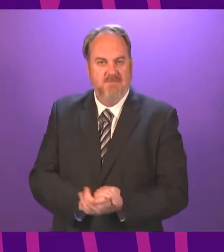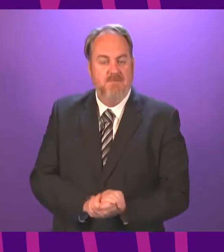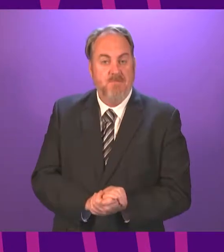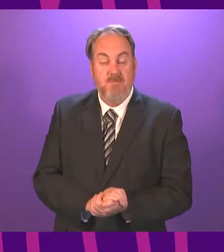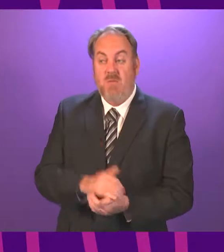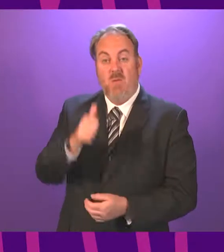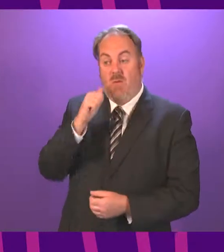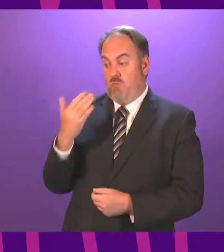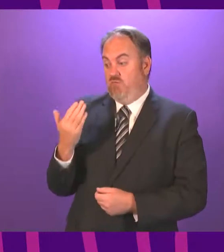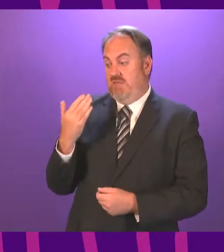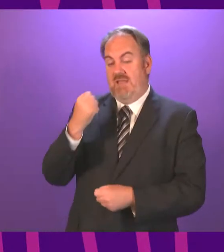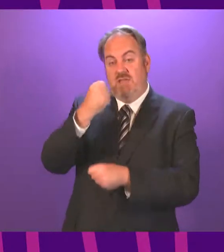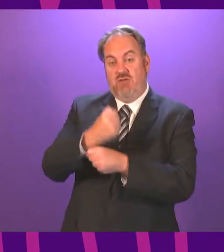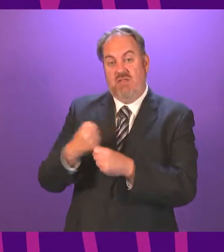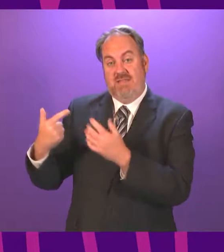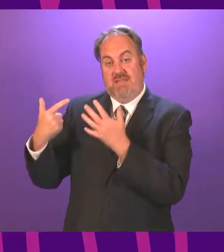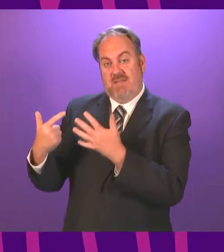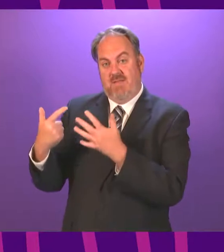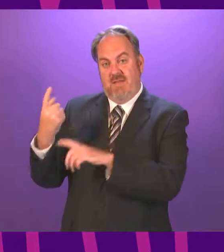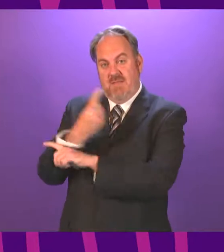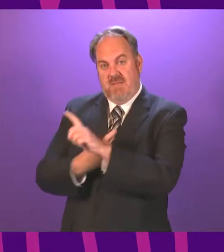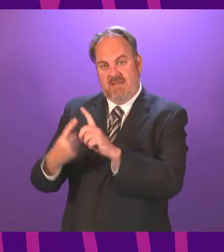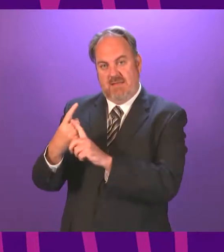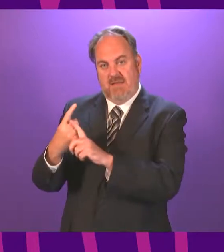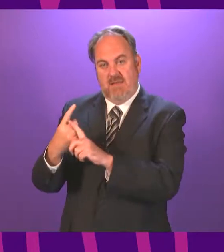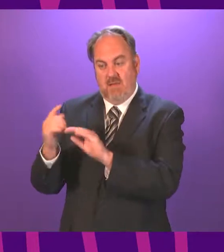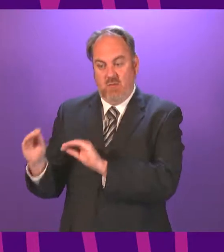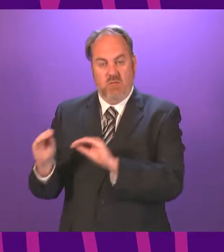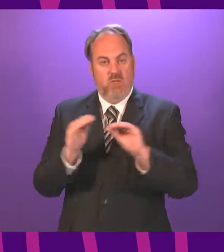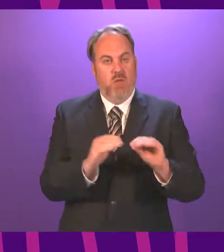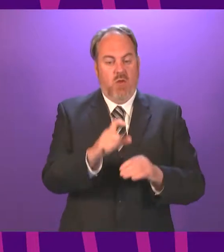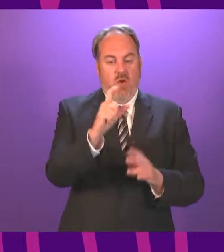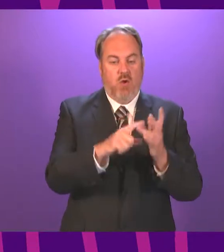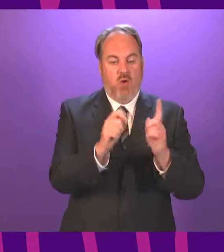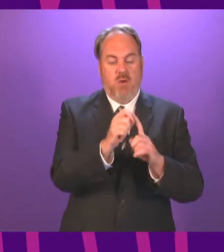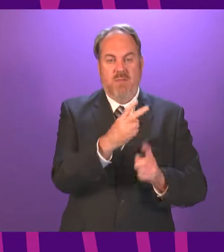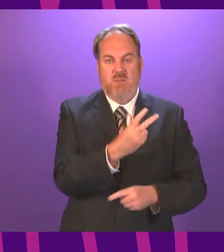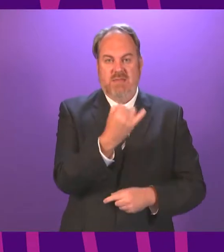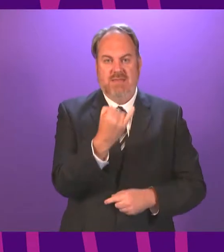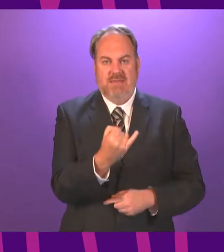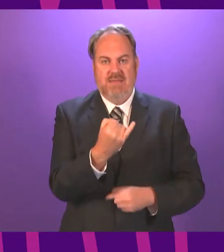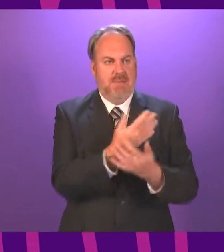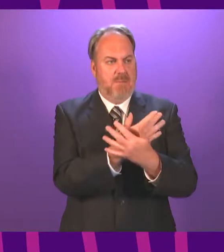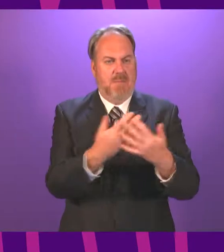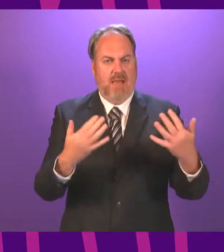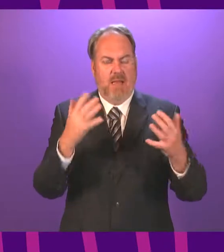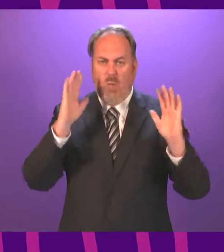the G7 meeting towards COP26, we are confronted with headlines that speak of the doom of our planet.